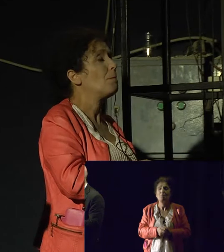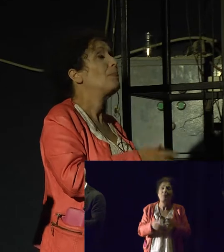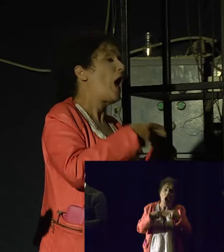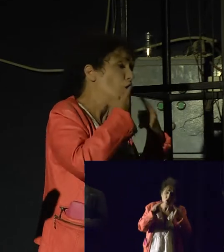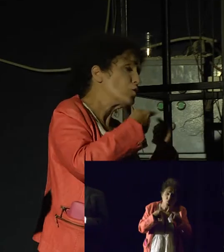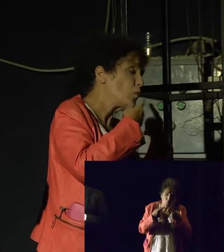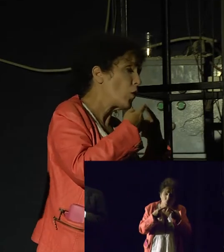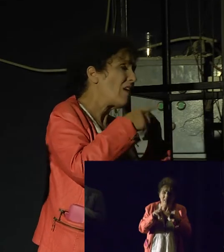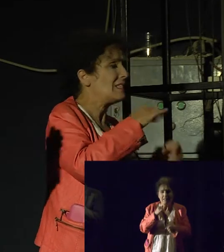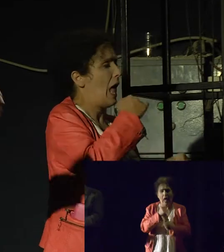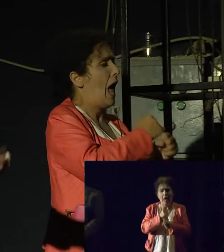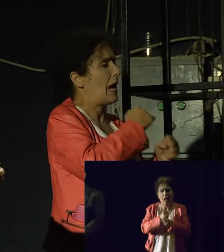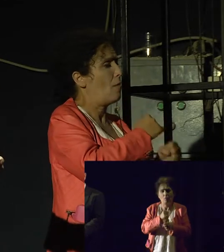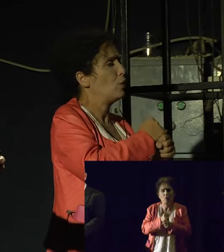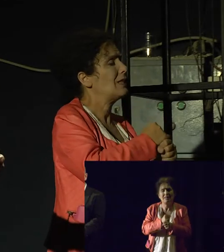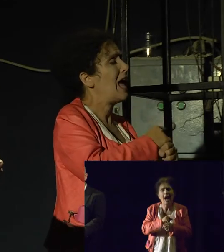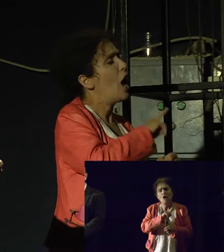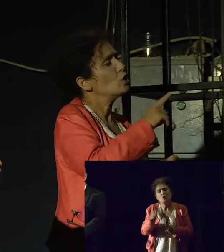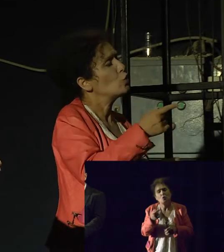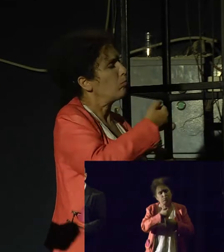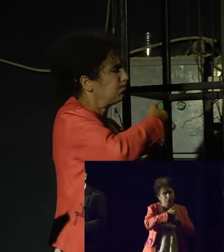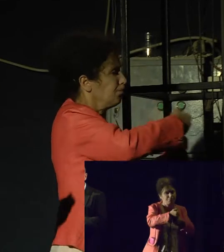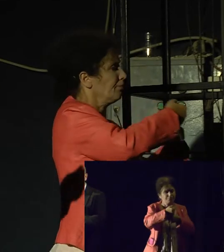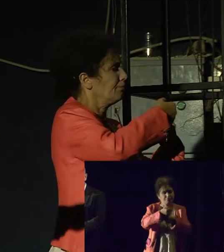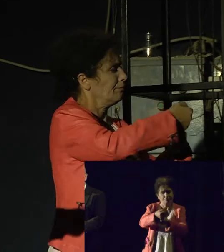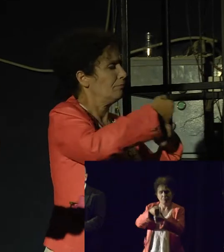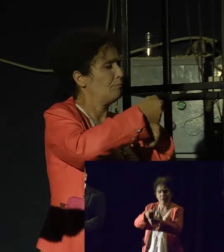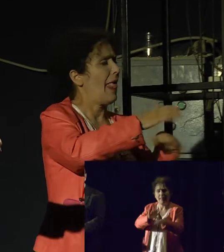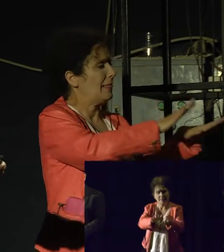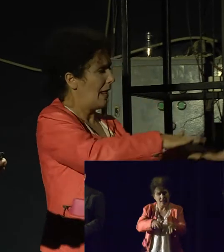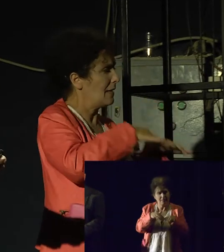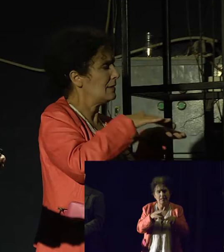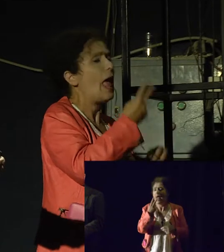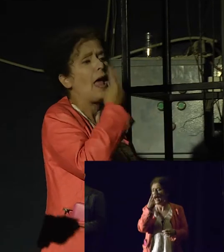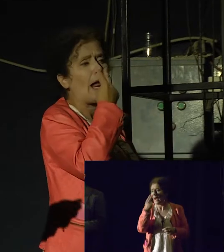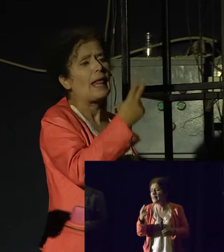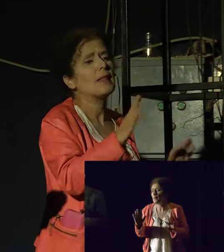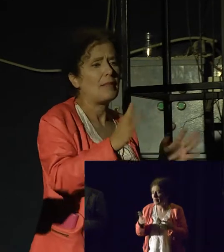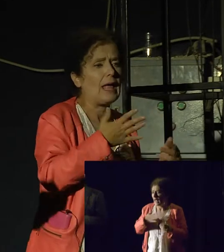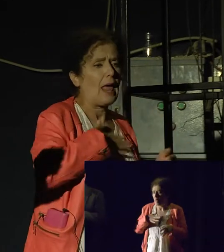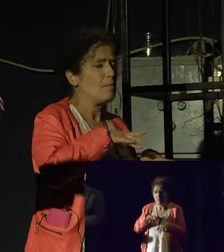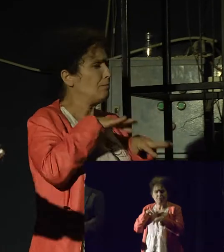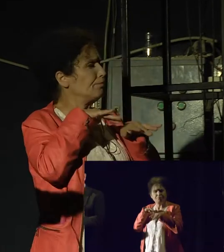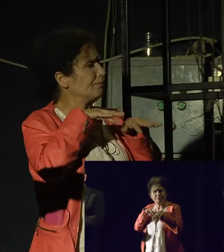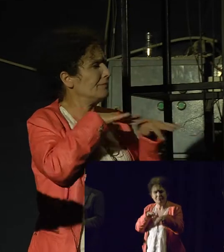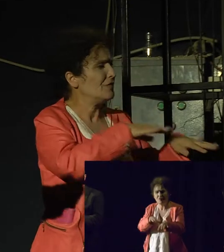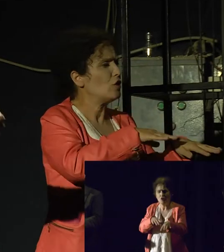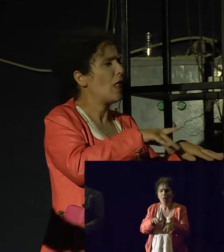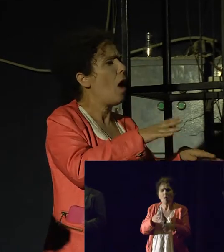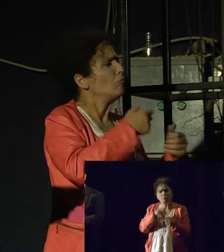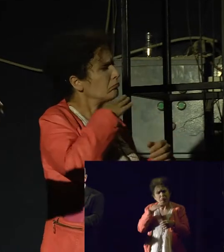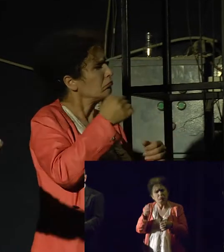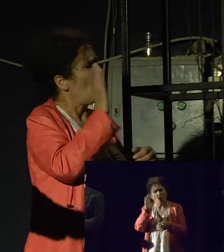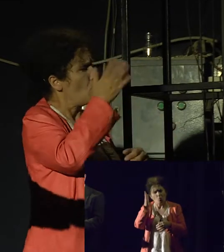What we see is that they have leapfrogged the progressive movement in social media organization. So that now they are able to generate